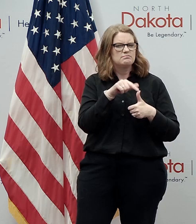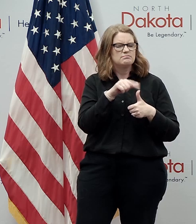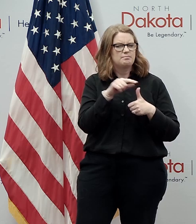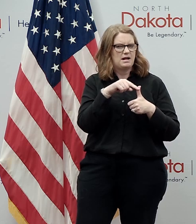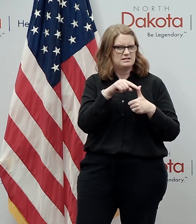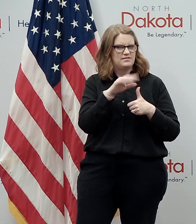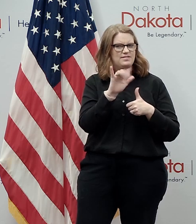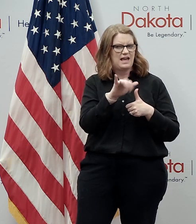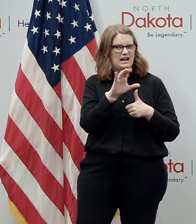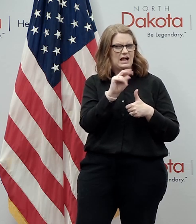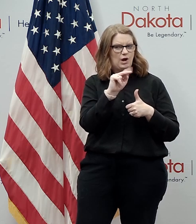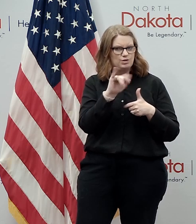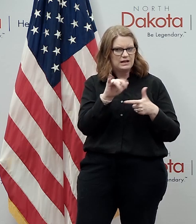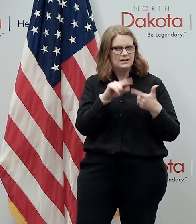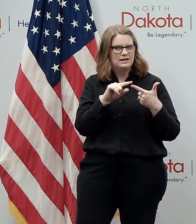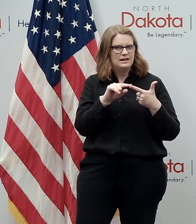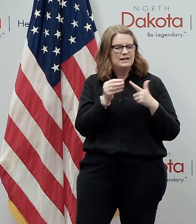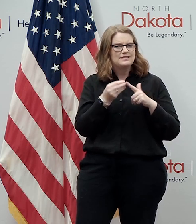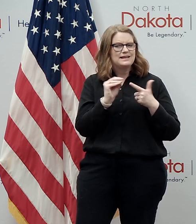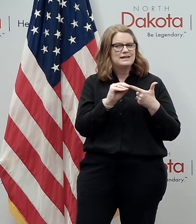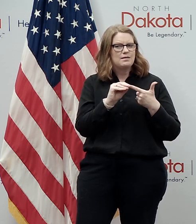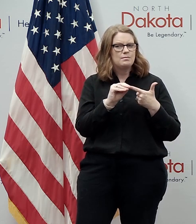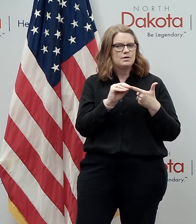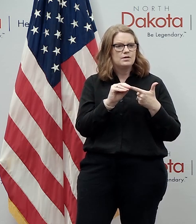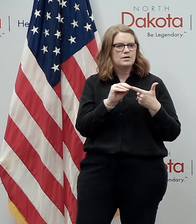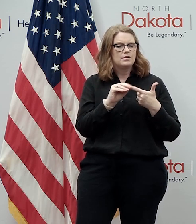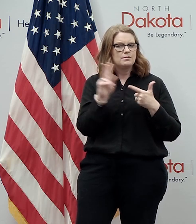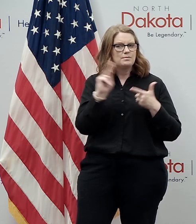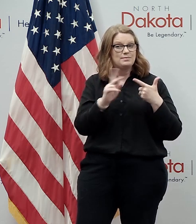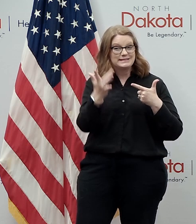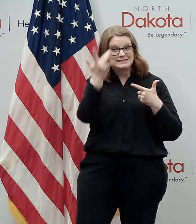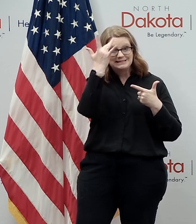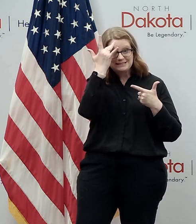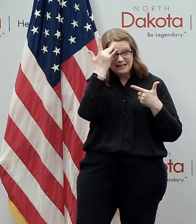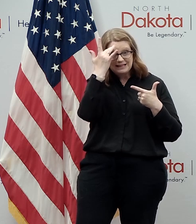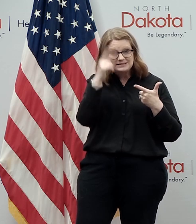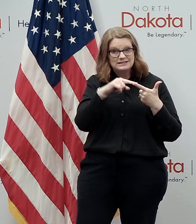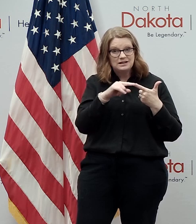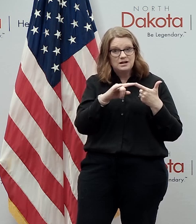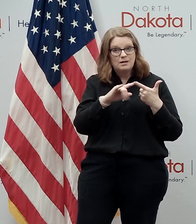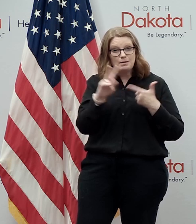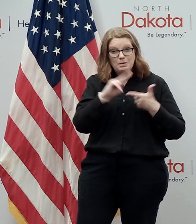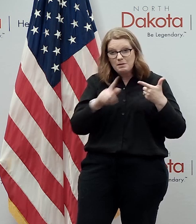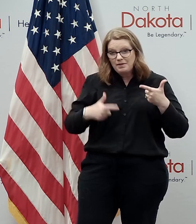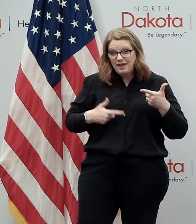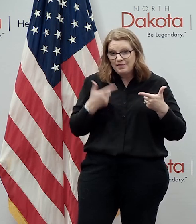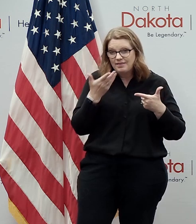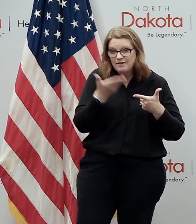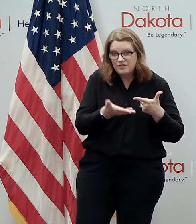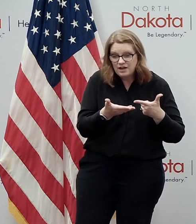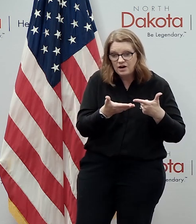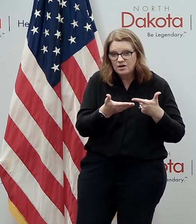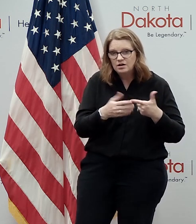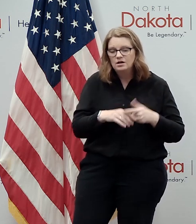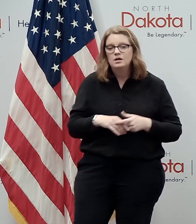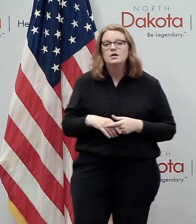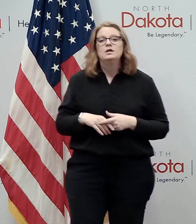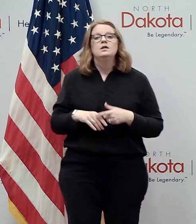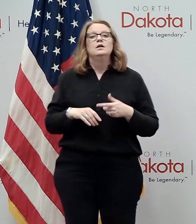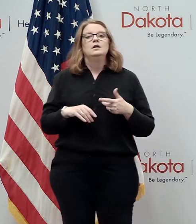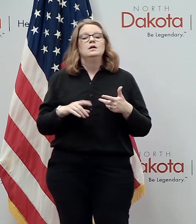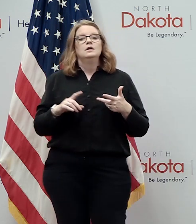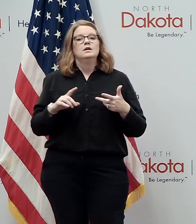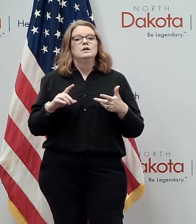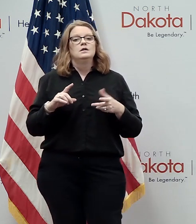there are in the county and the number of active covet 19 cases among the residents uh excluded in that gating factor